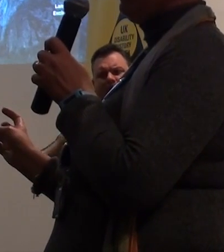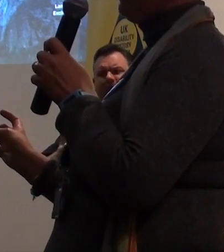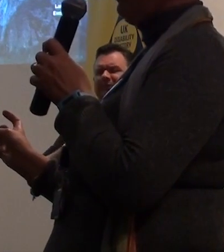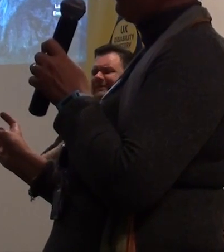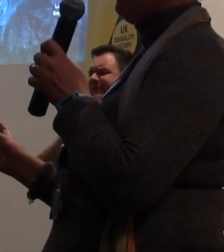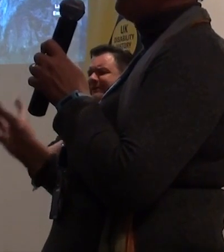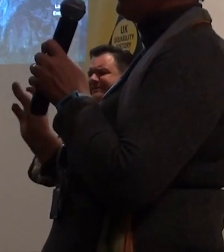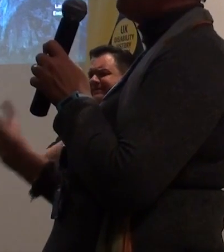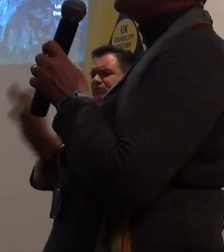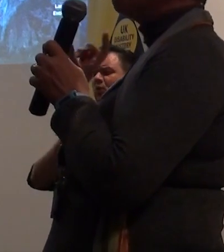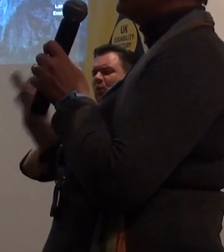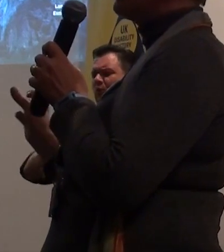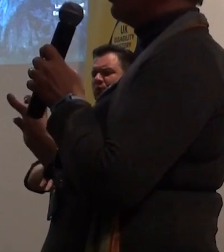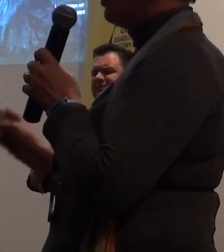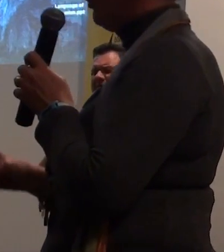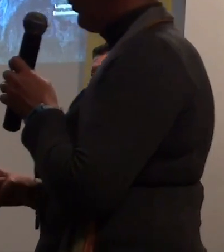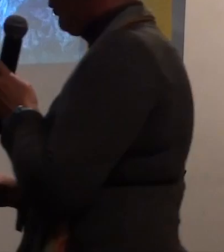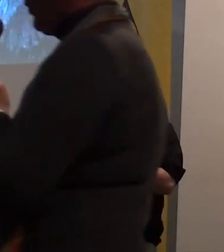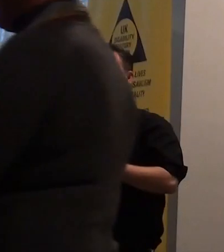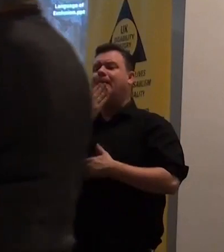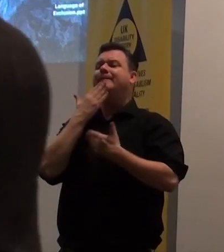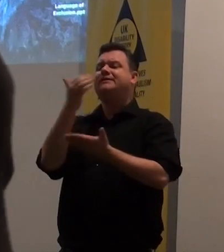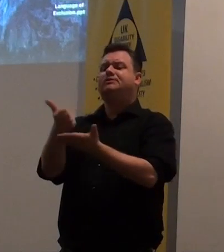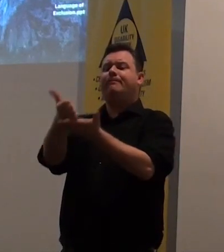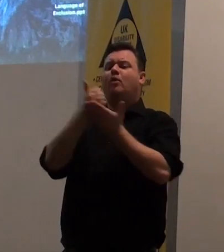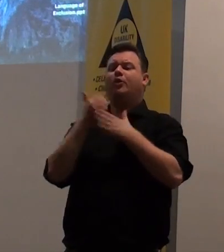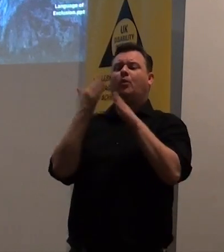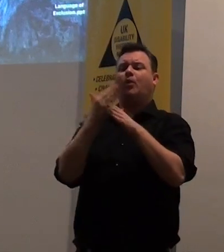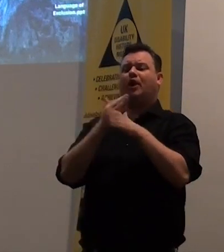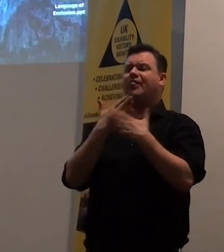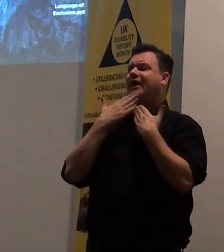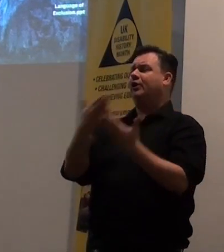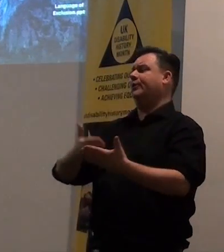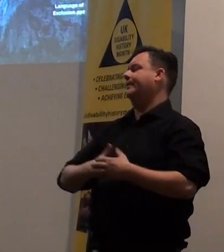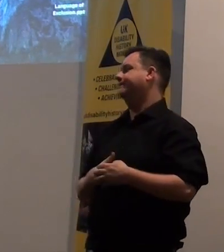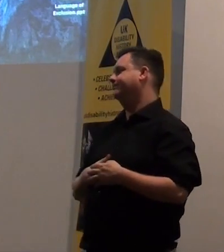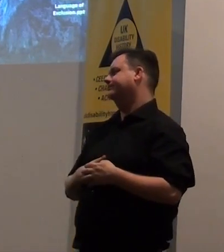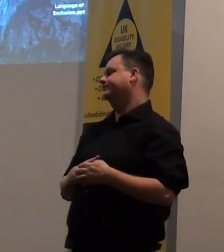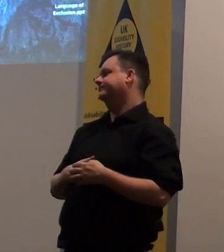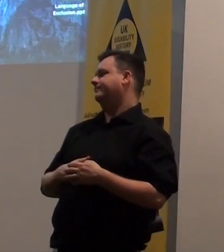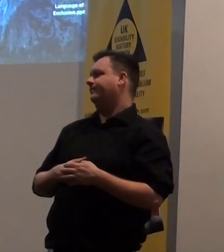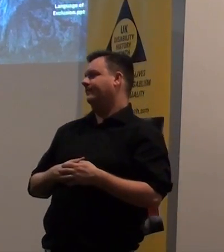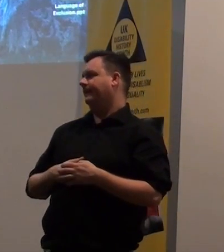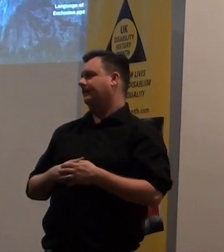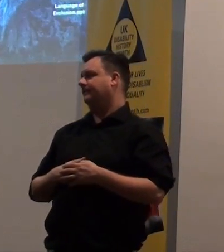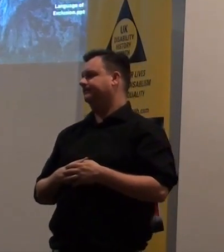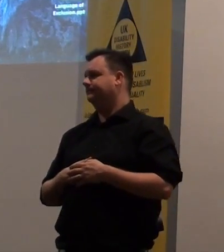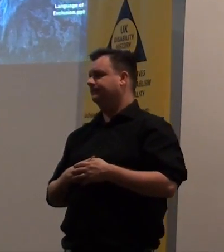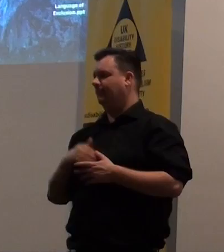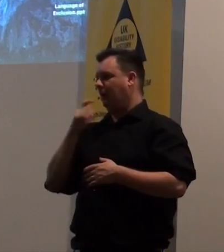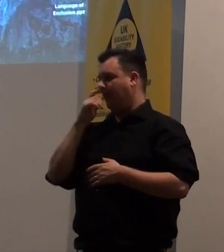losing those in our schools. So please do support the work that they're doing. And thank you very much for inviting me. you. Thank you.